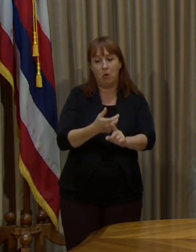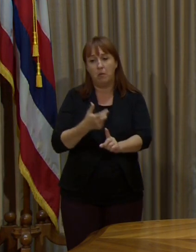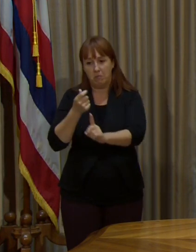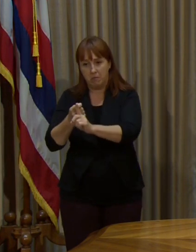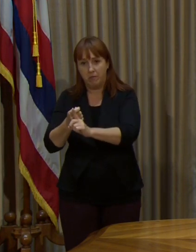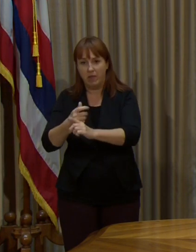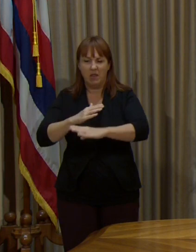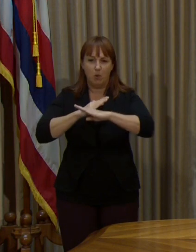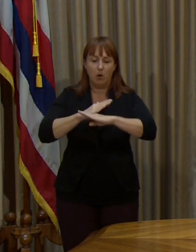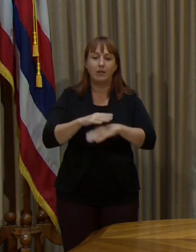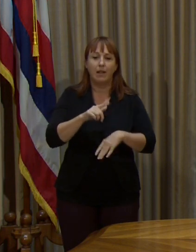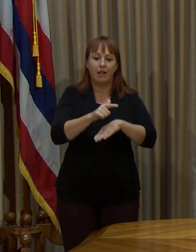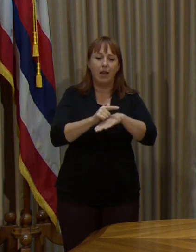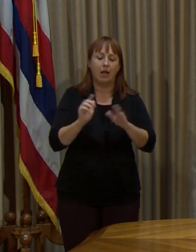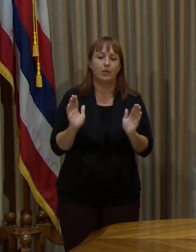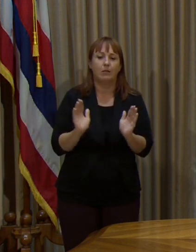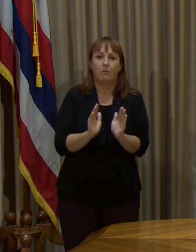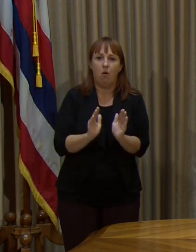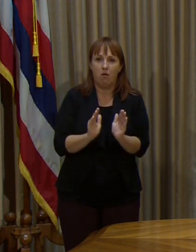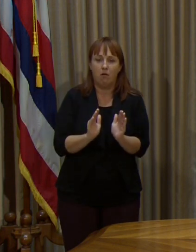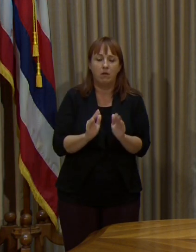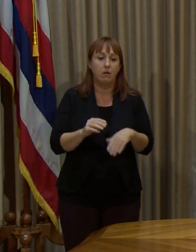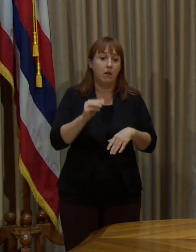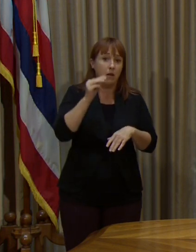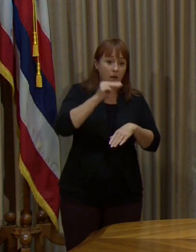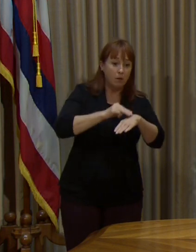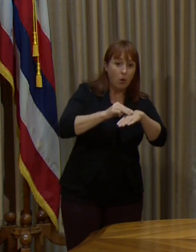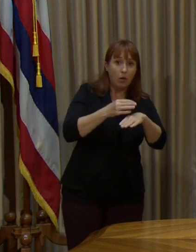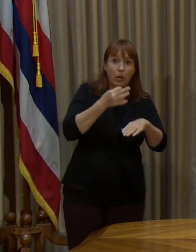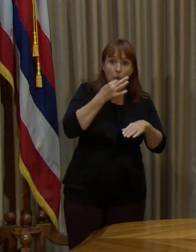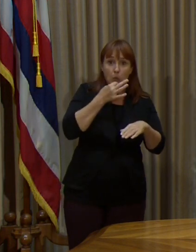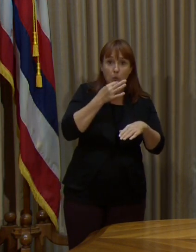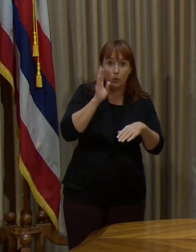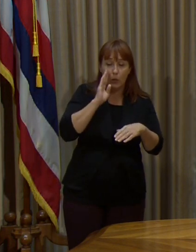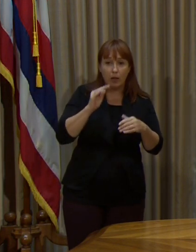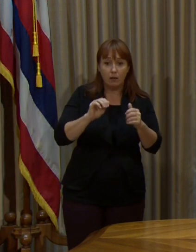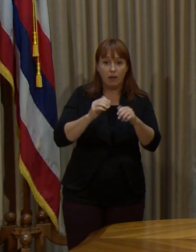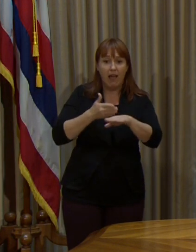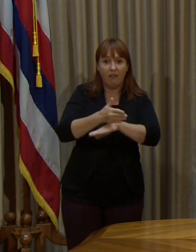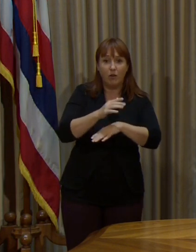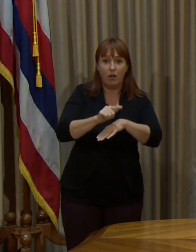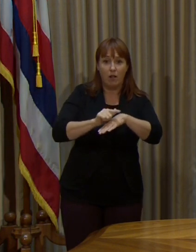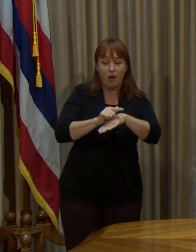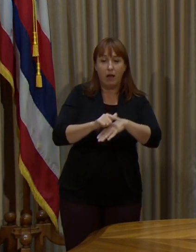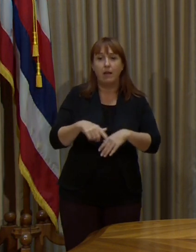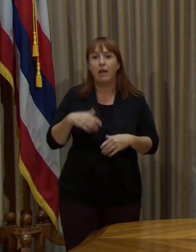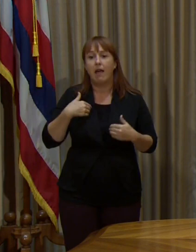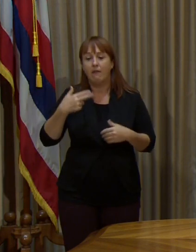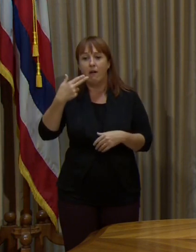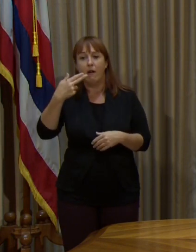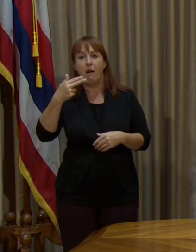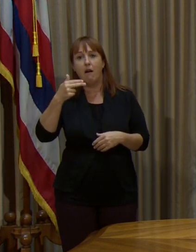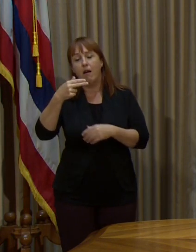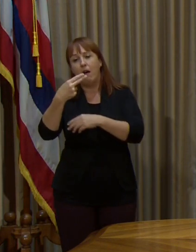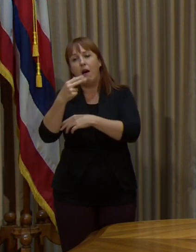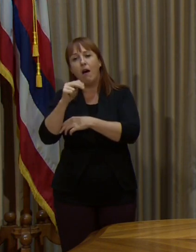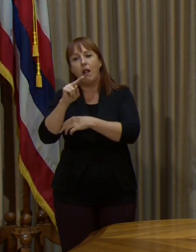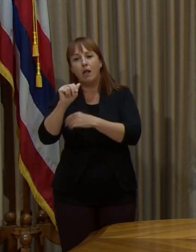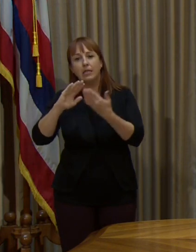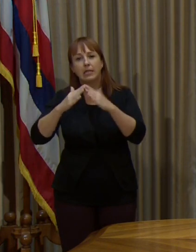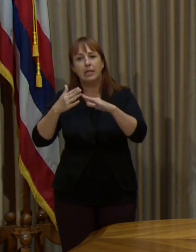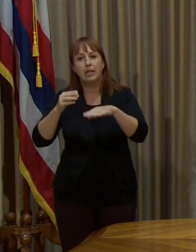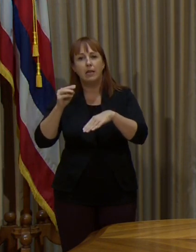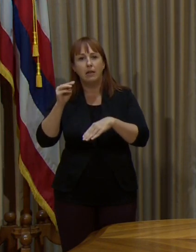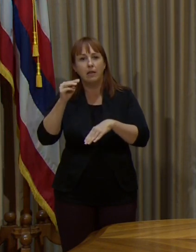than that, but Lanai is very close. Molokai is not too far behind, and also the area called Hana on Maui Island,